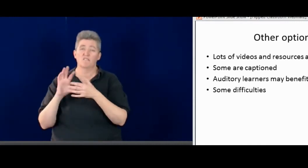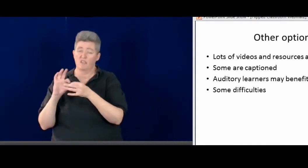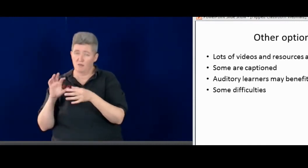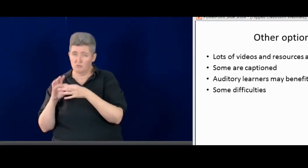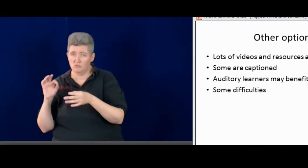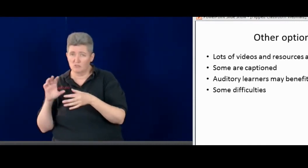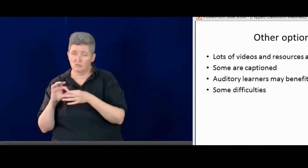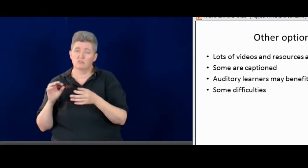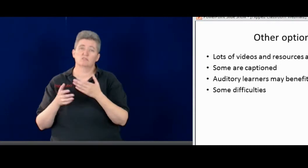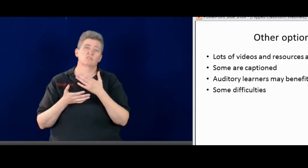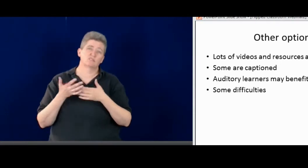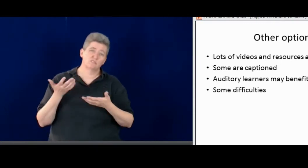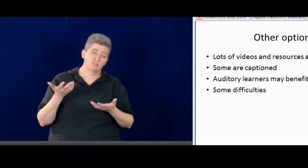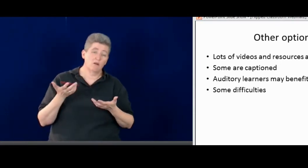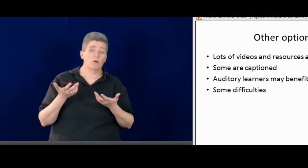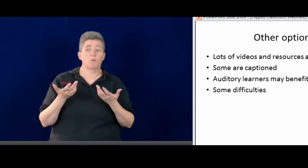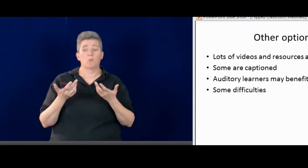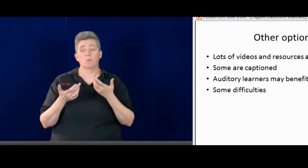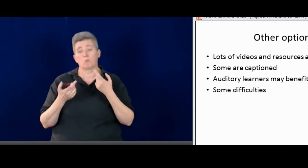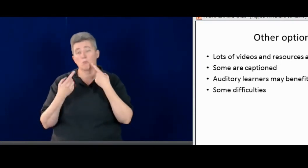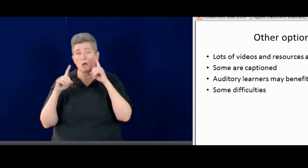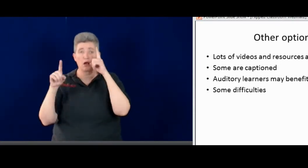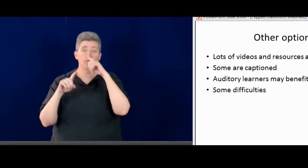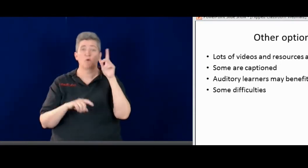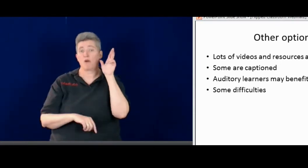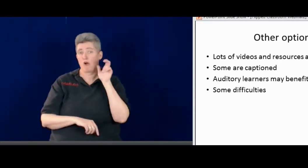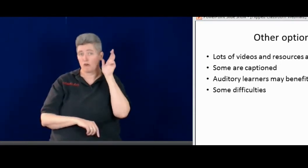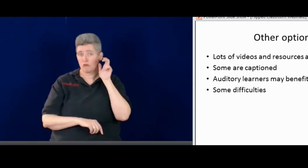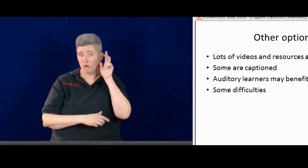a lot of resources out there. Some have captions.